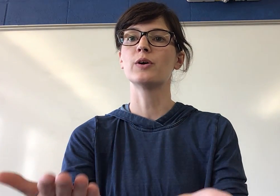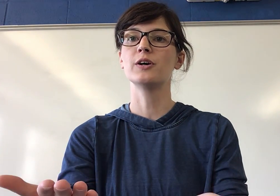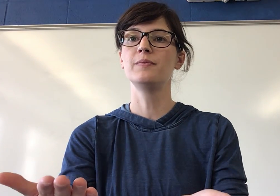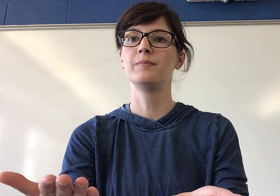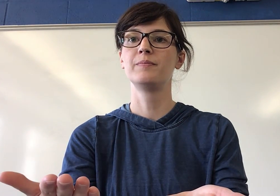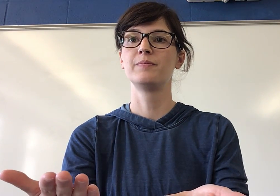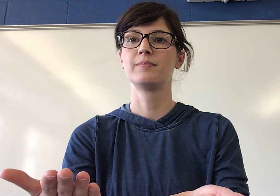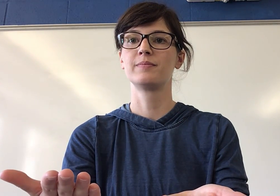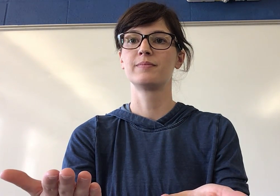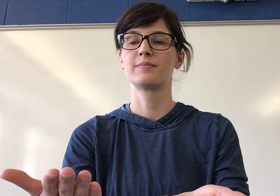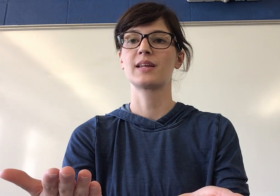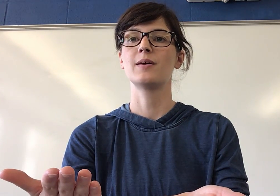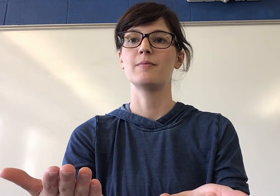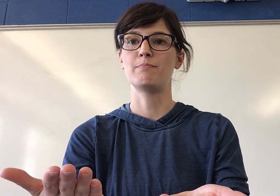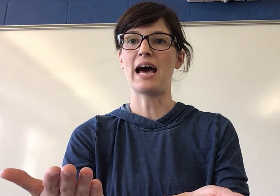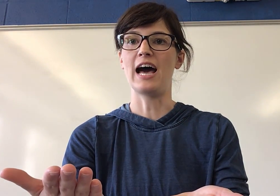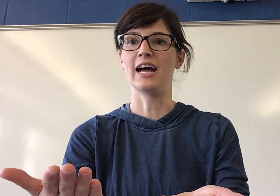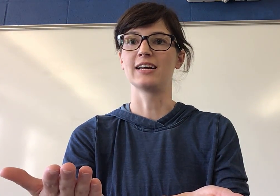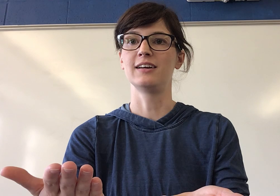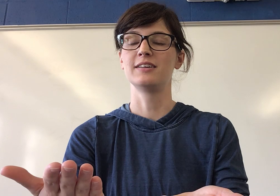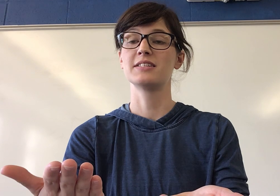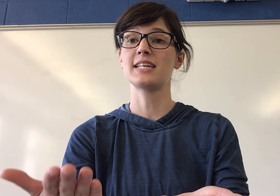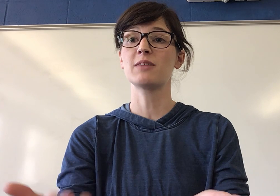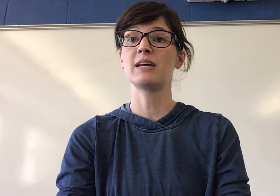word? Bag. Segment.